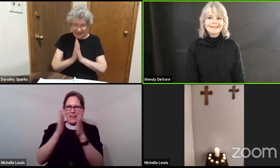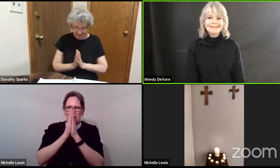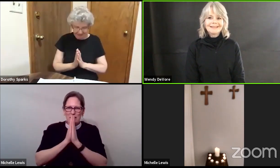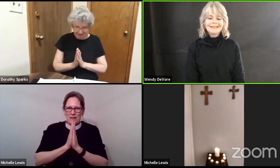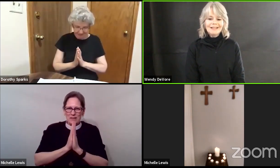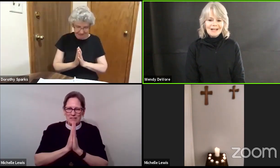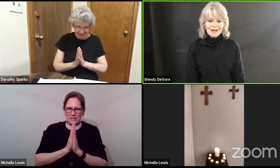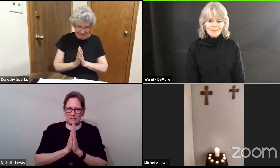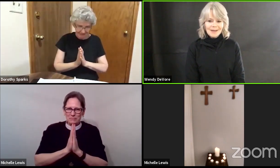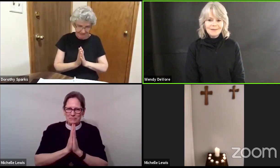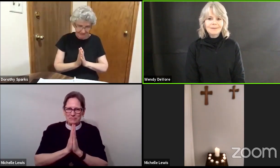Amen.